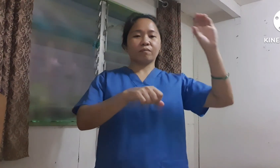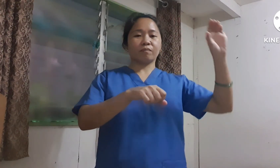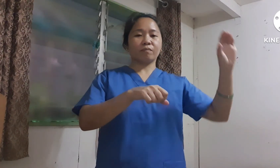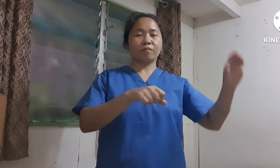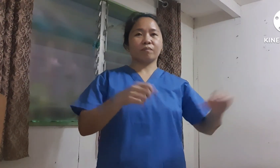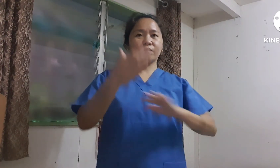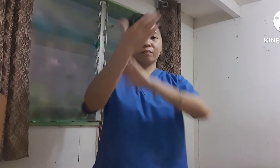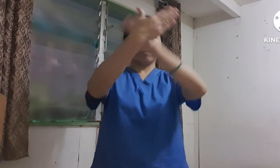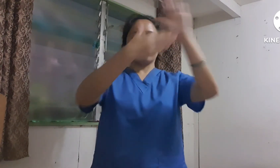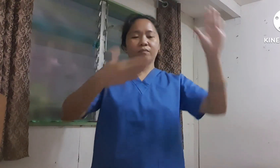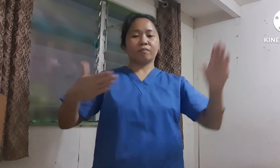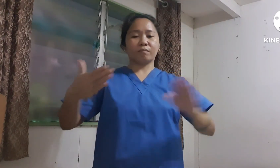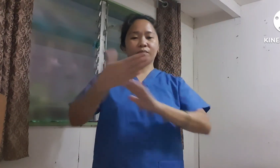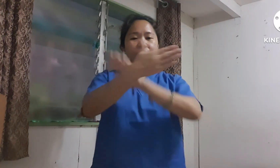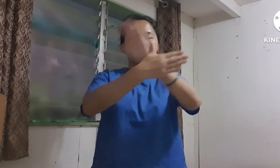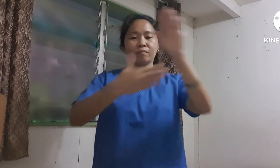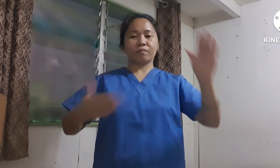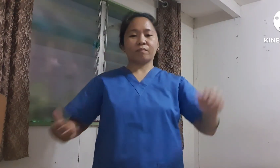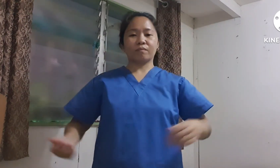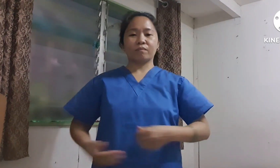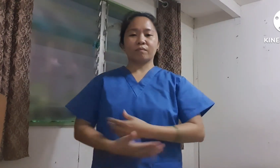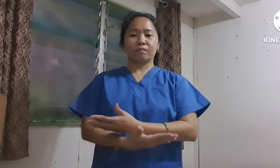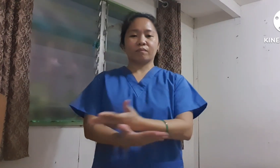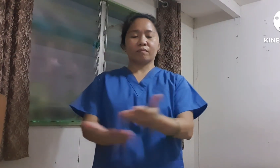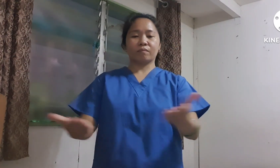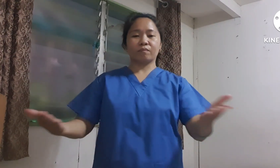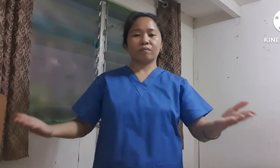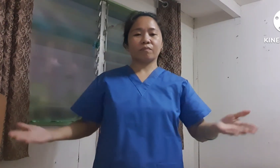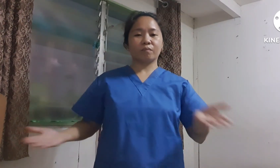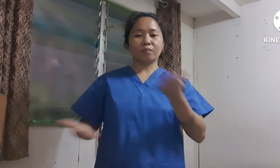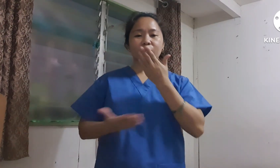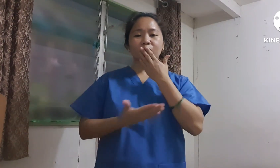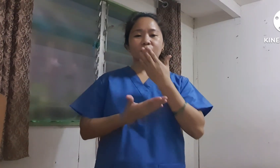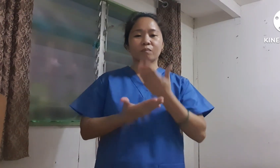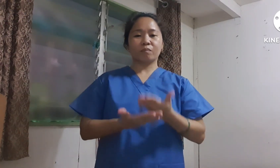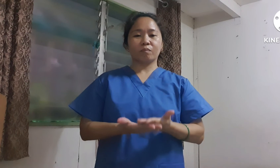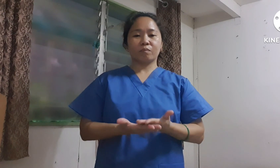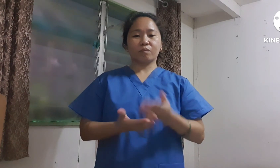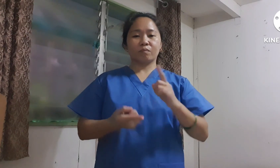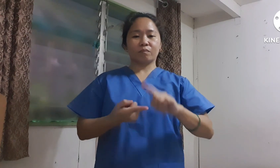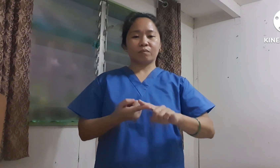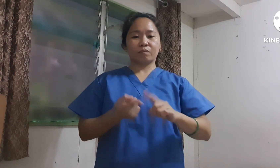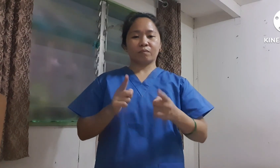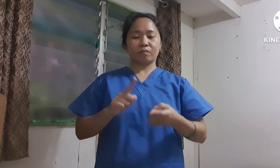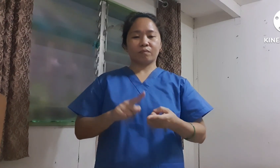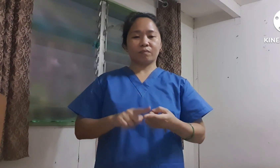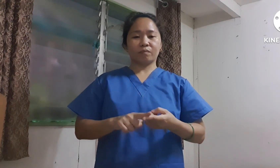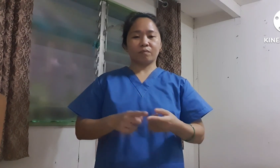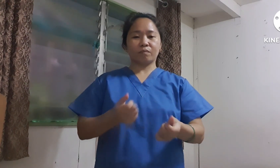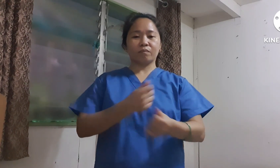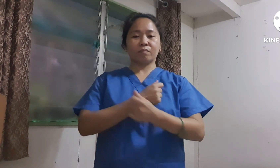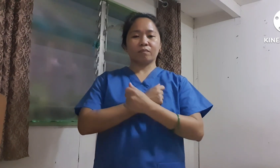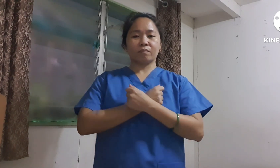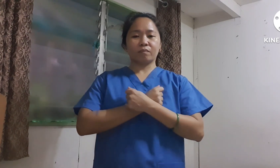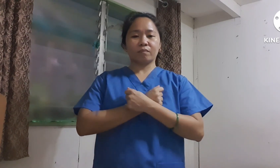in the sky, I can be a good friend, I can